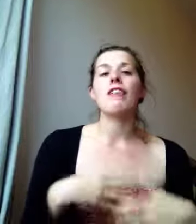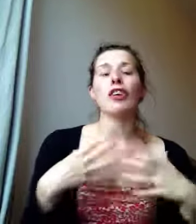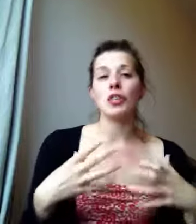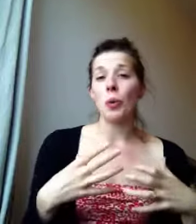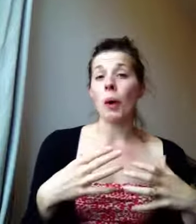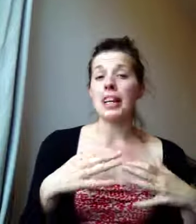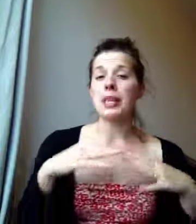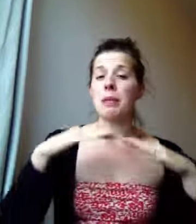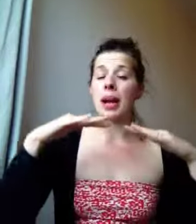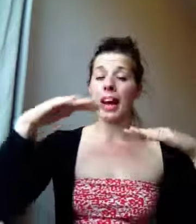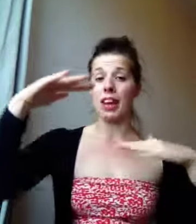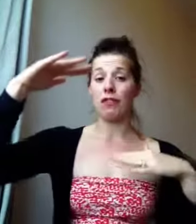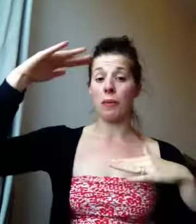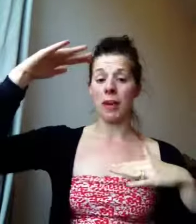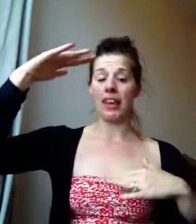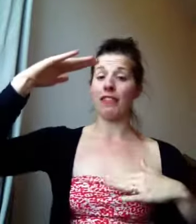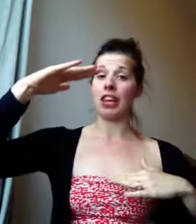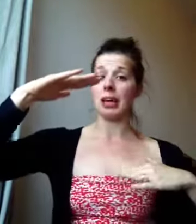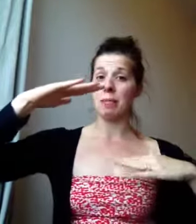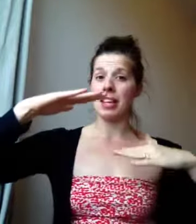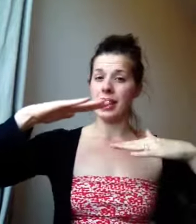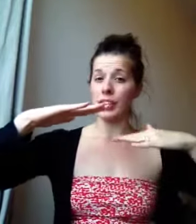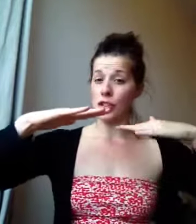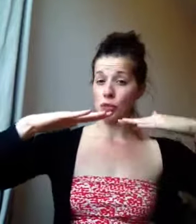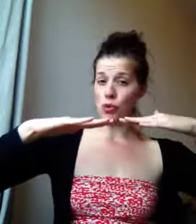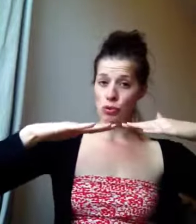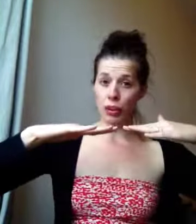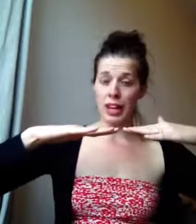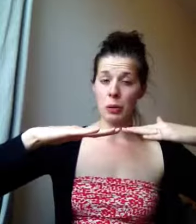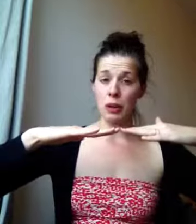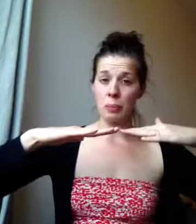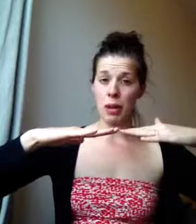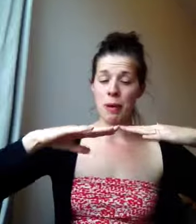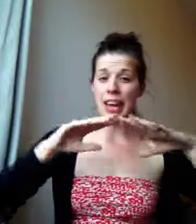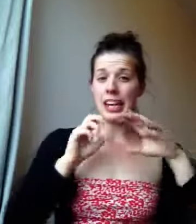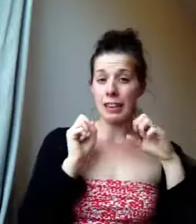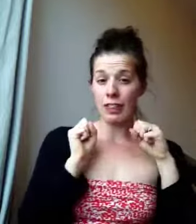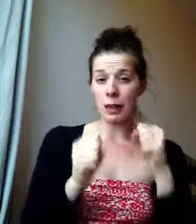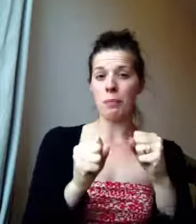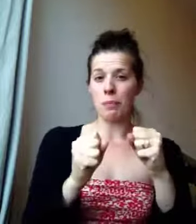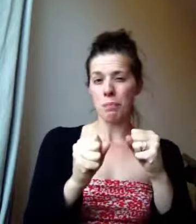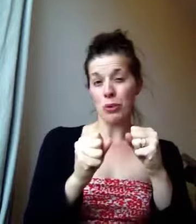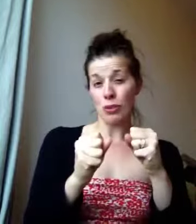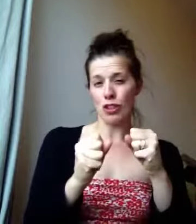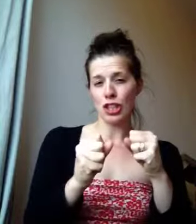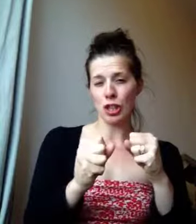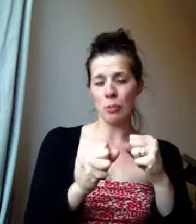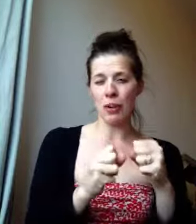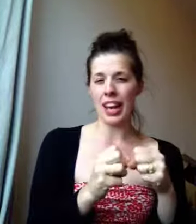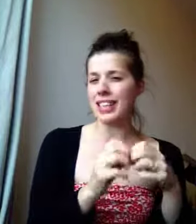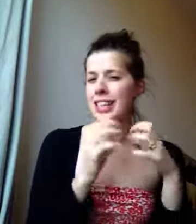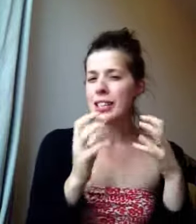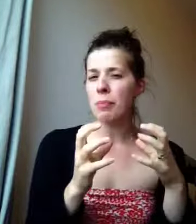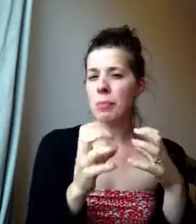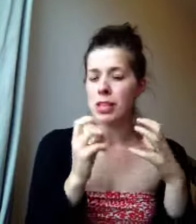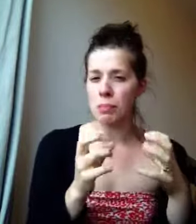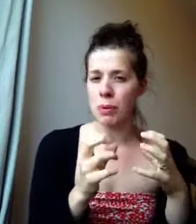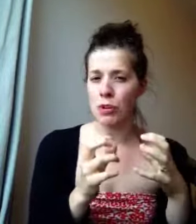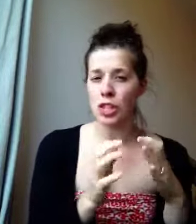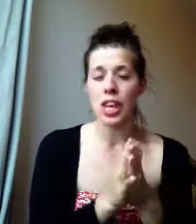you've got to do it wisely, but for me I feel like it makes sense just to restore that equilibrium and give little boosts to your body. I see supplements as boosts.